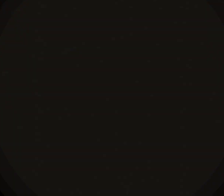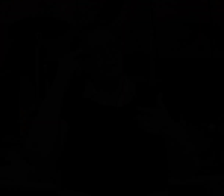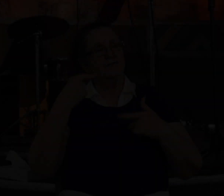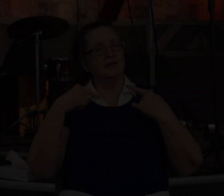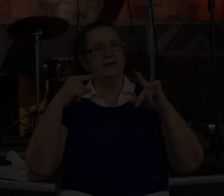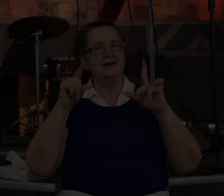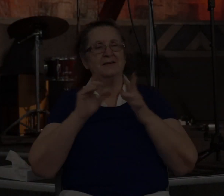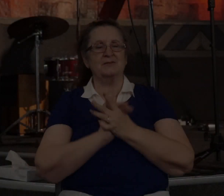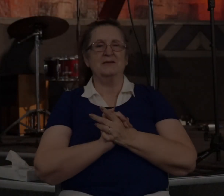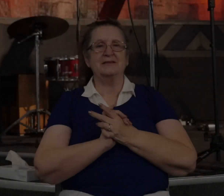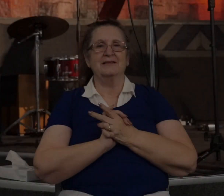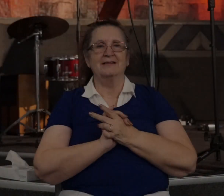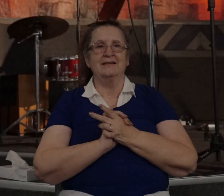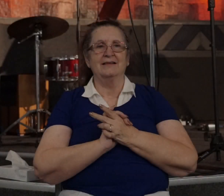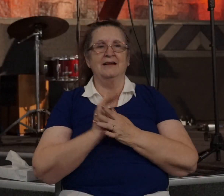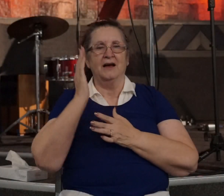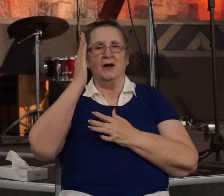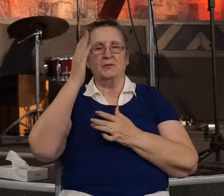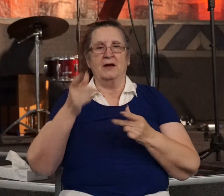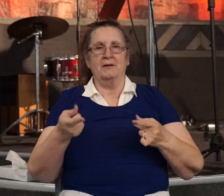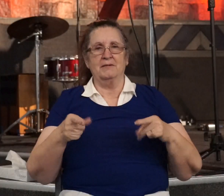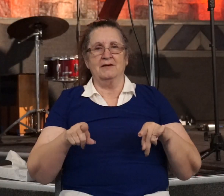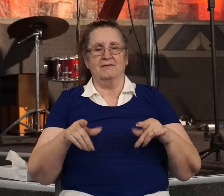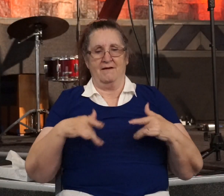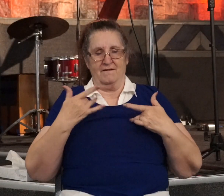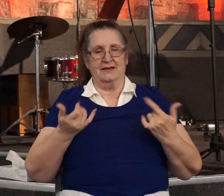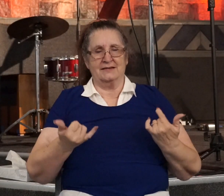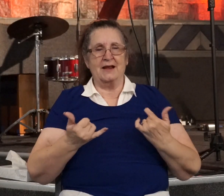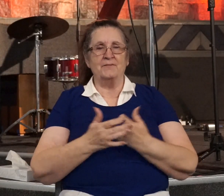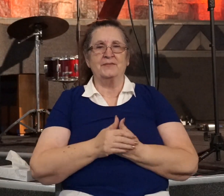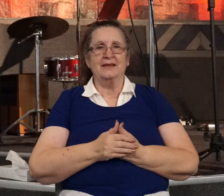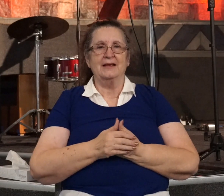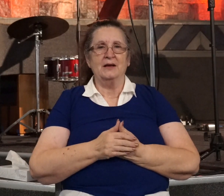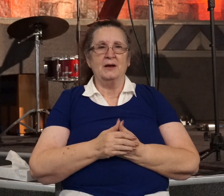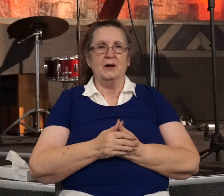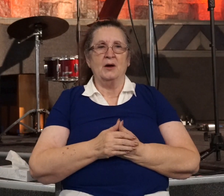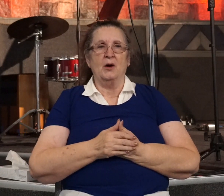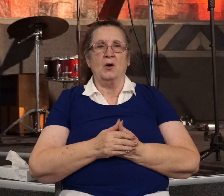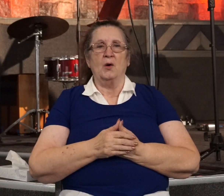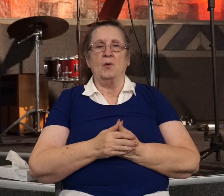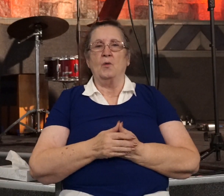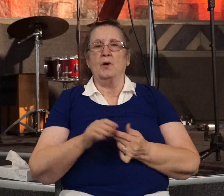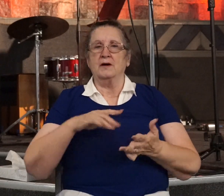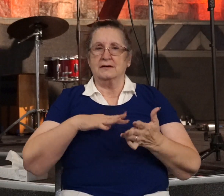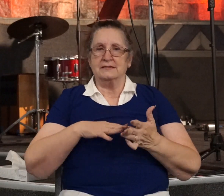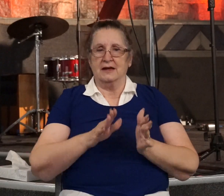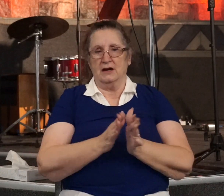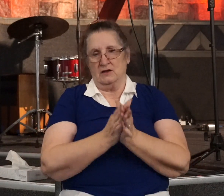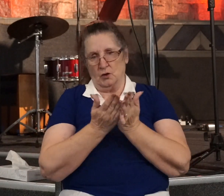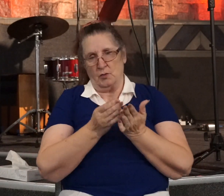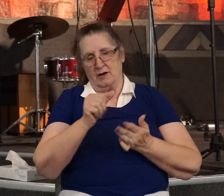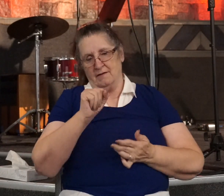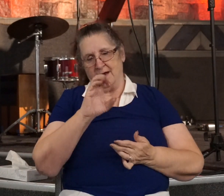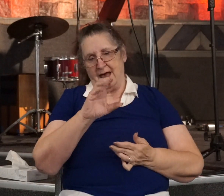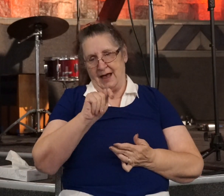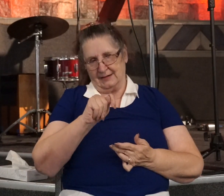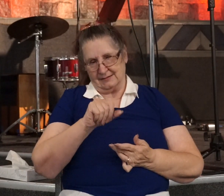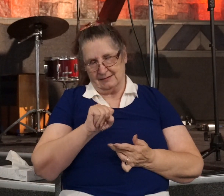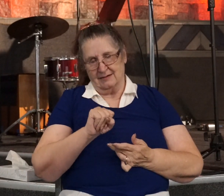In our upcoming events here for now, but we're making our way through the book of Acts. So if I could ask you now to turn